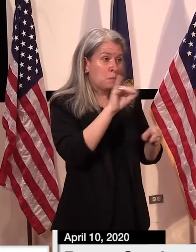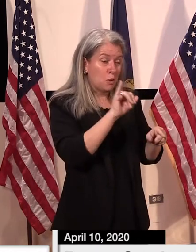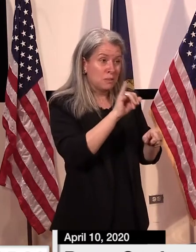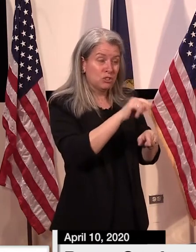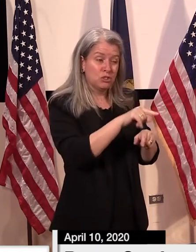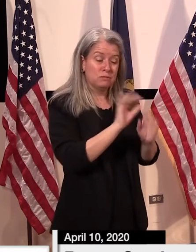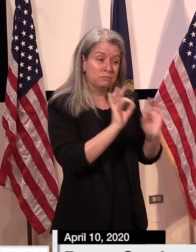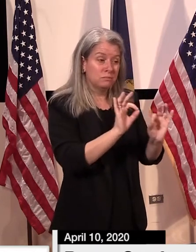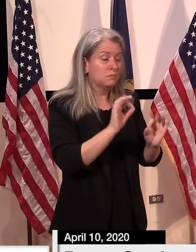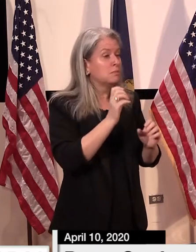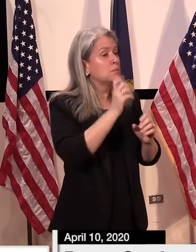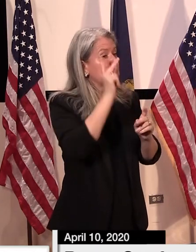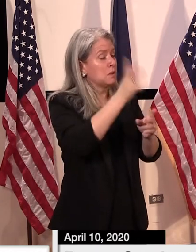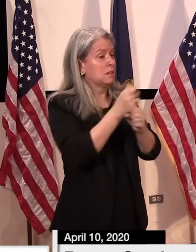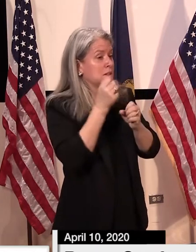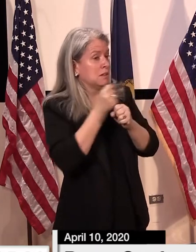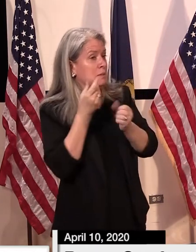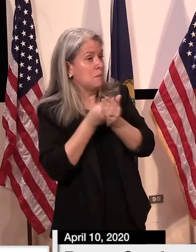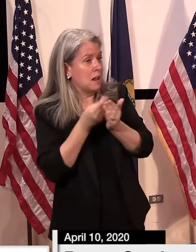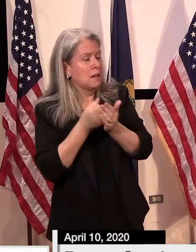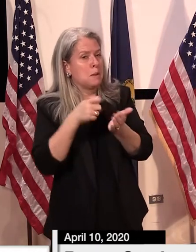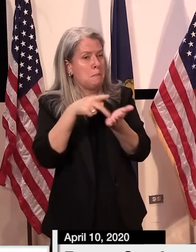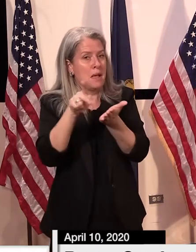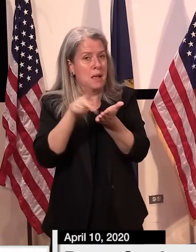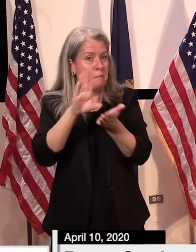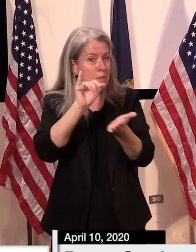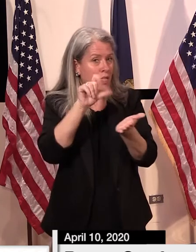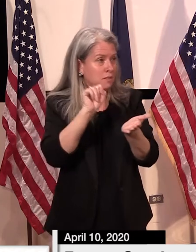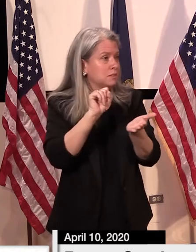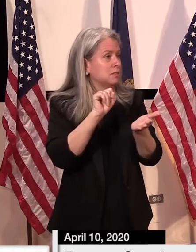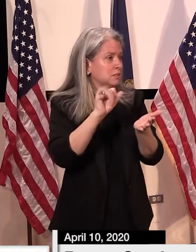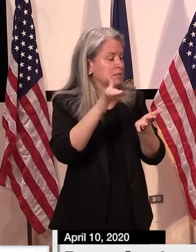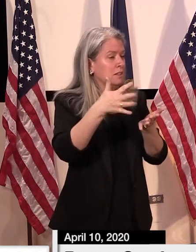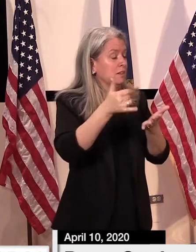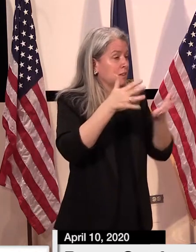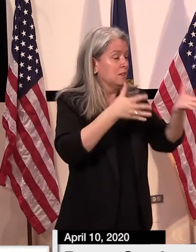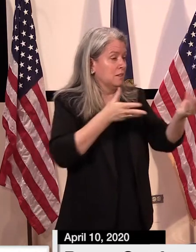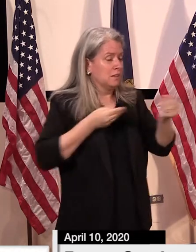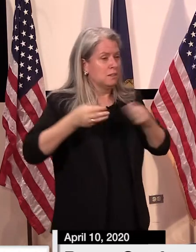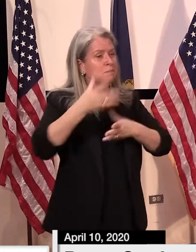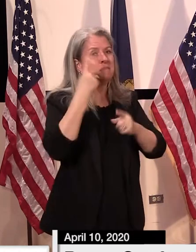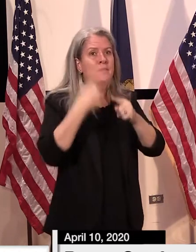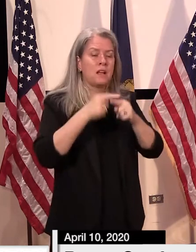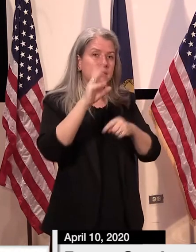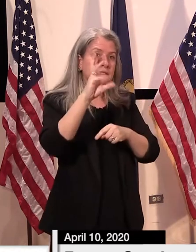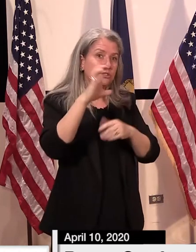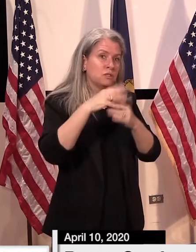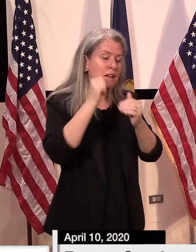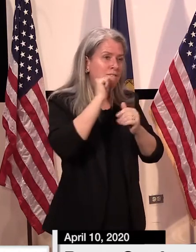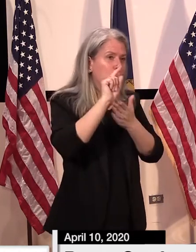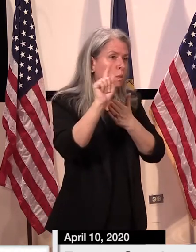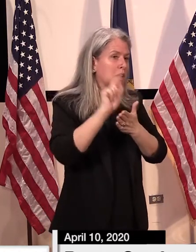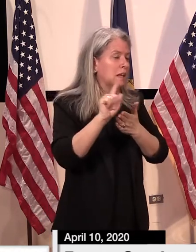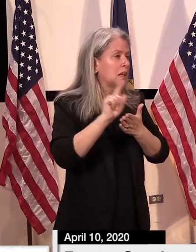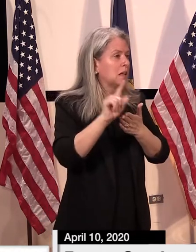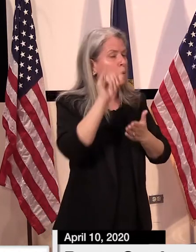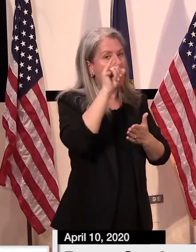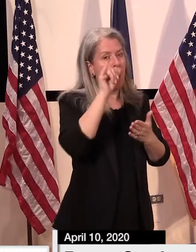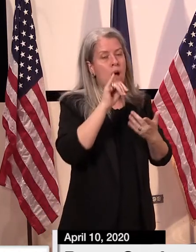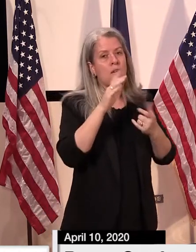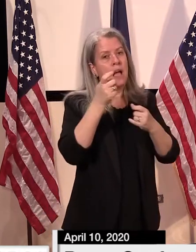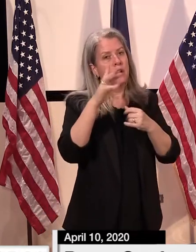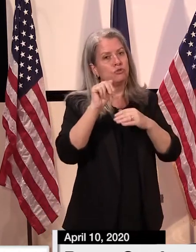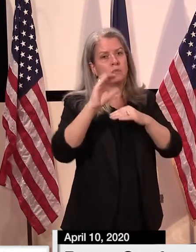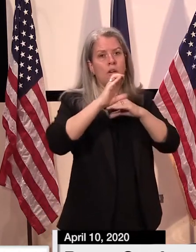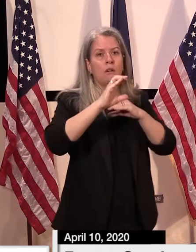to be sure that we get that in the hands of Vermonters, along with that extra $600 every single week. That will go a long